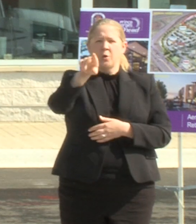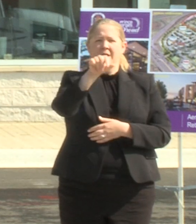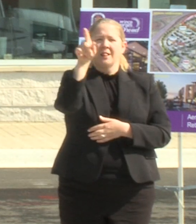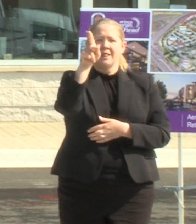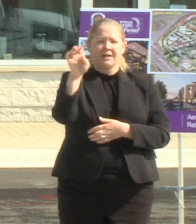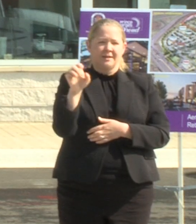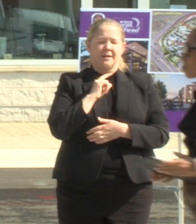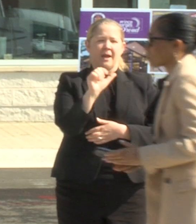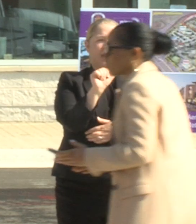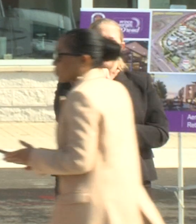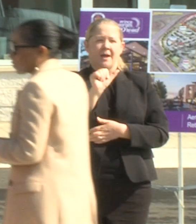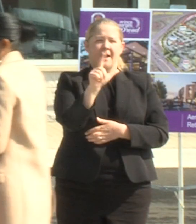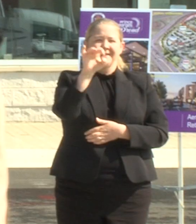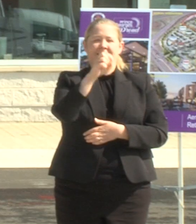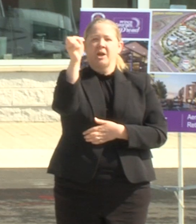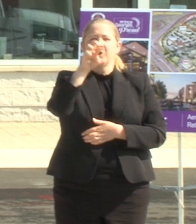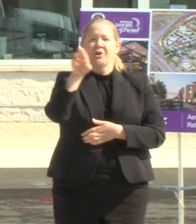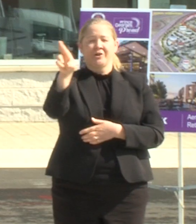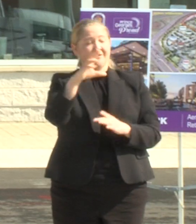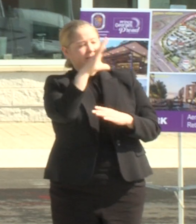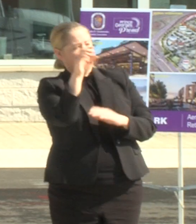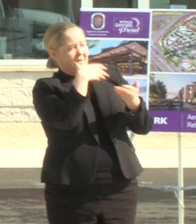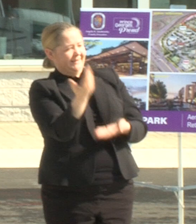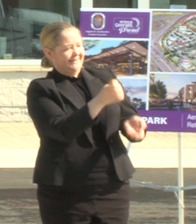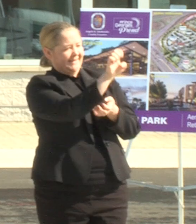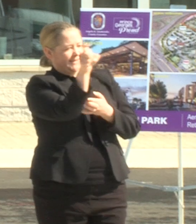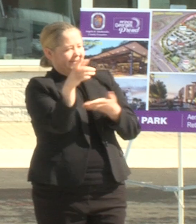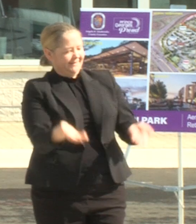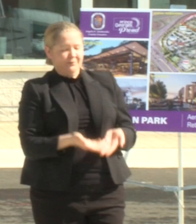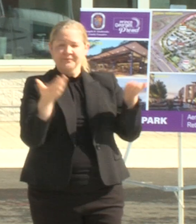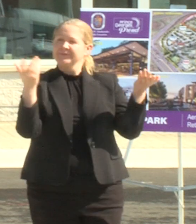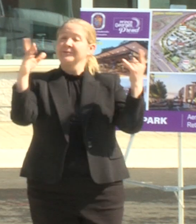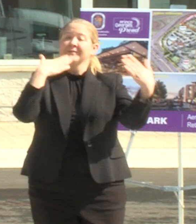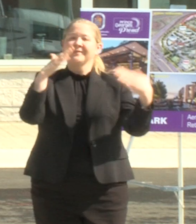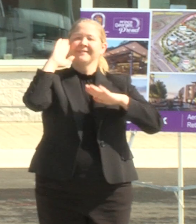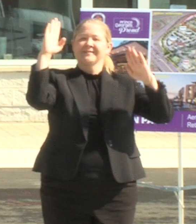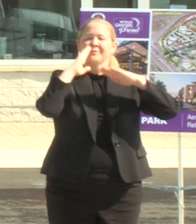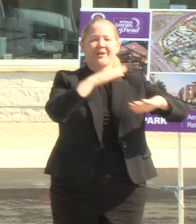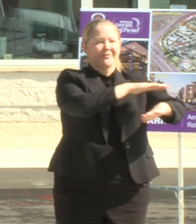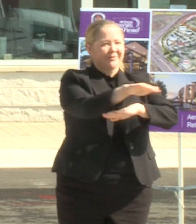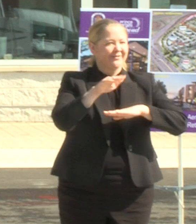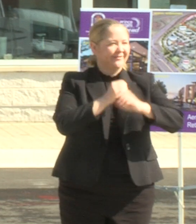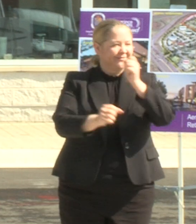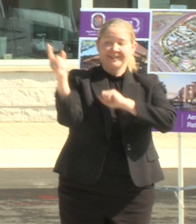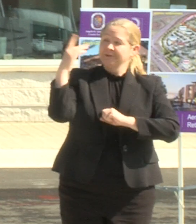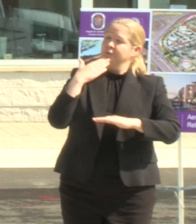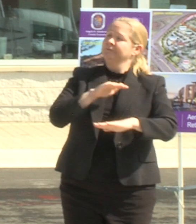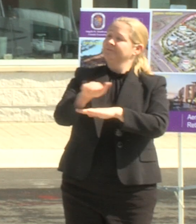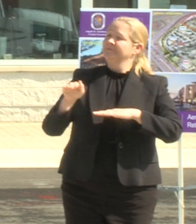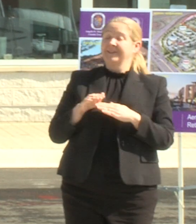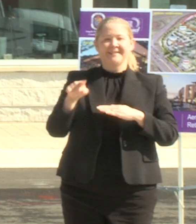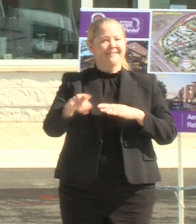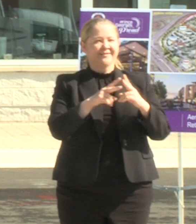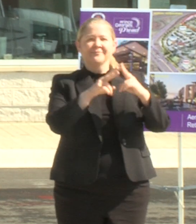all right good afternoon everyone this